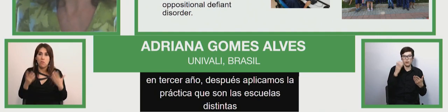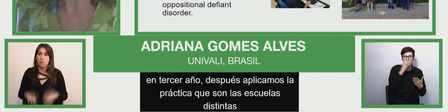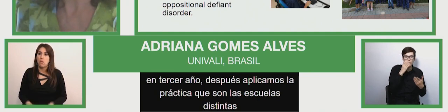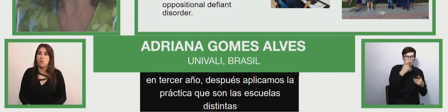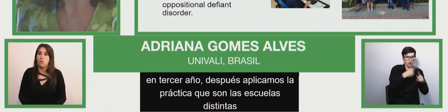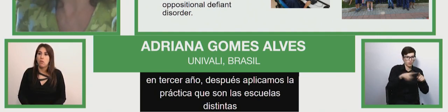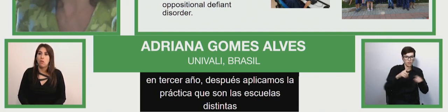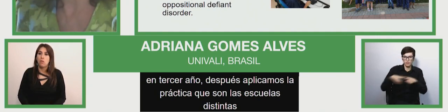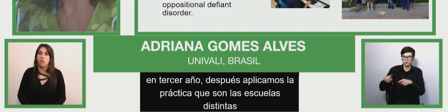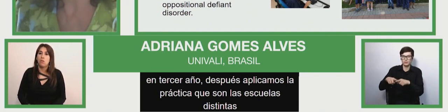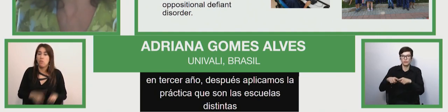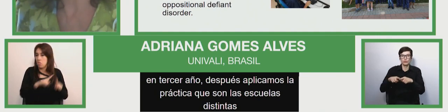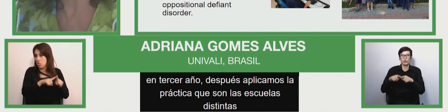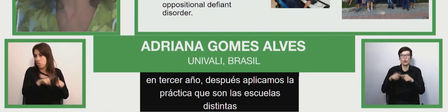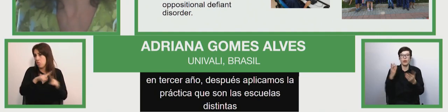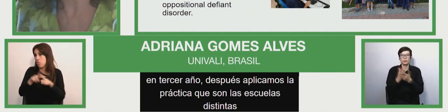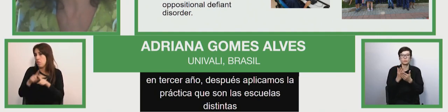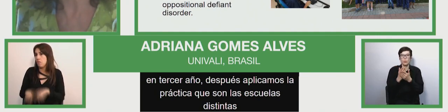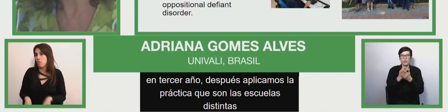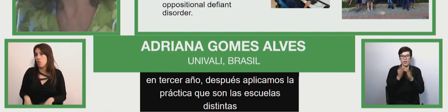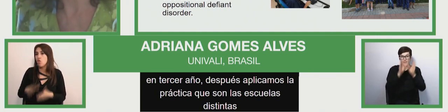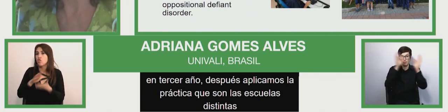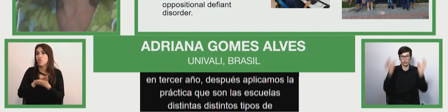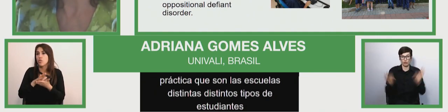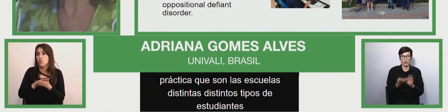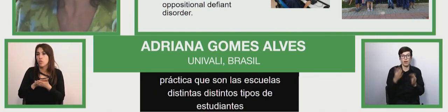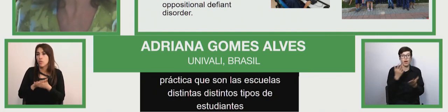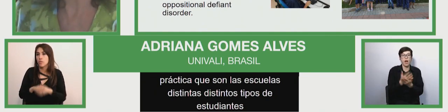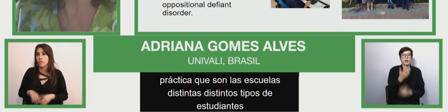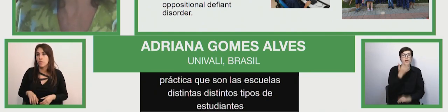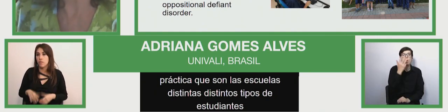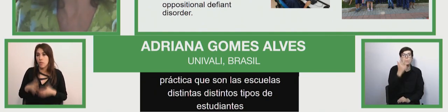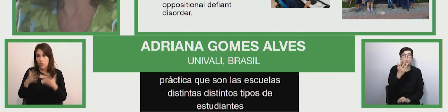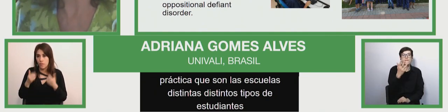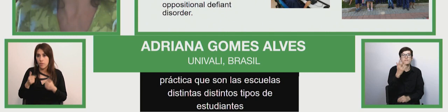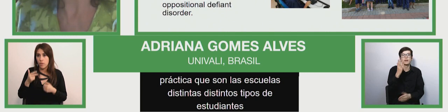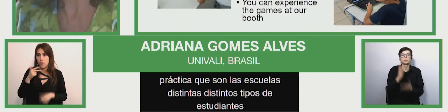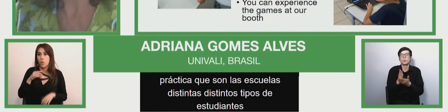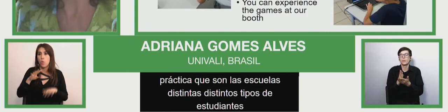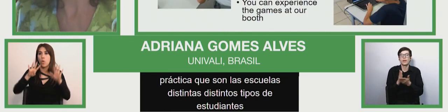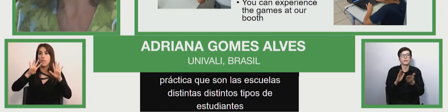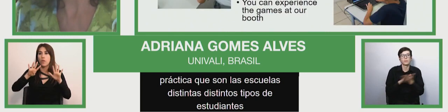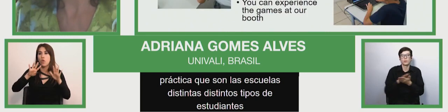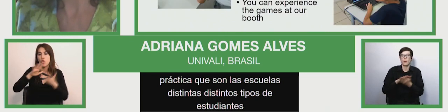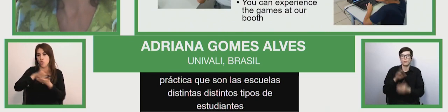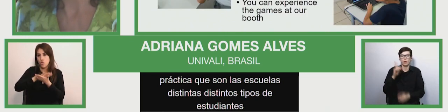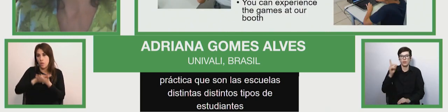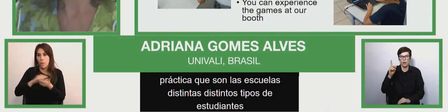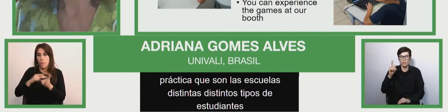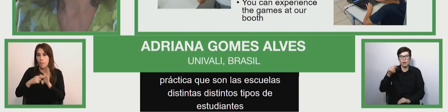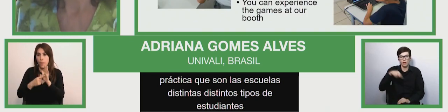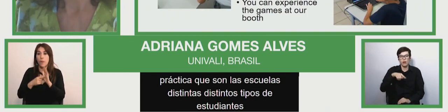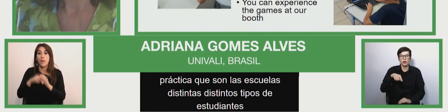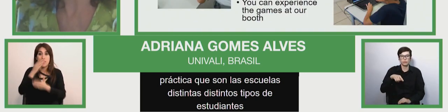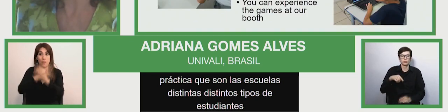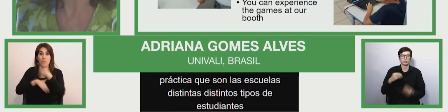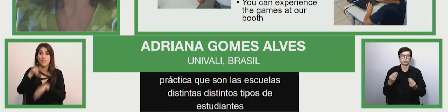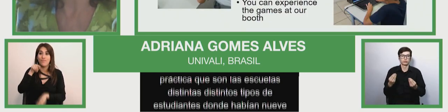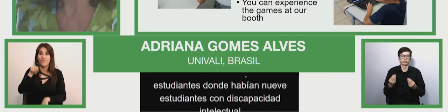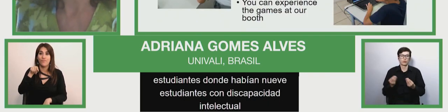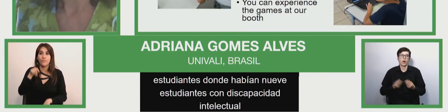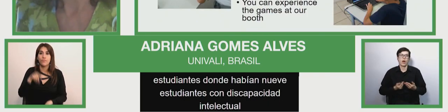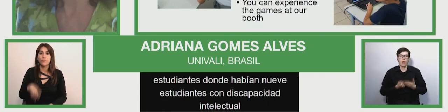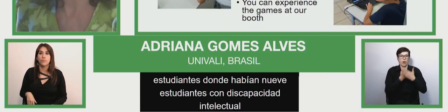involving 25 years students each one from the total there were nine students